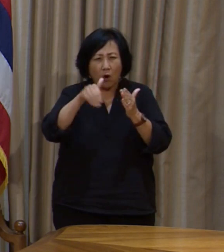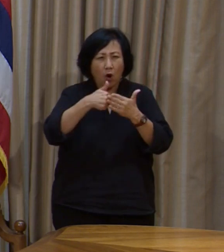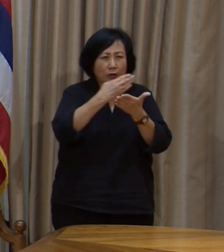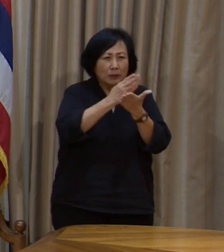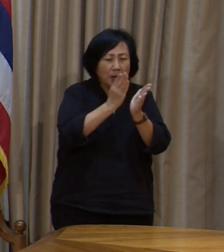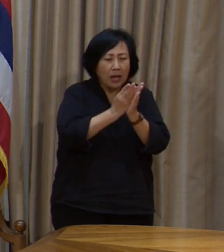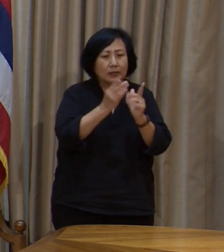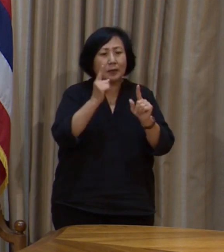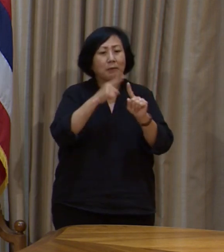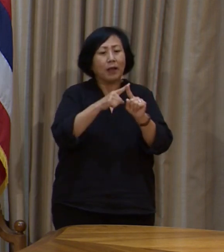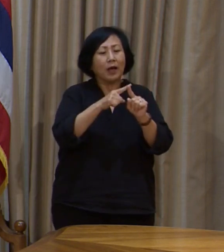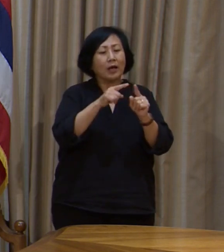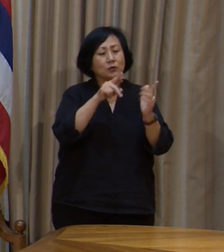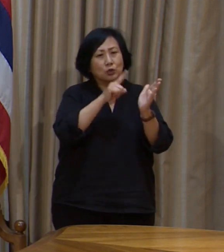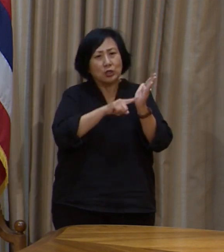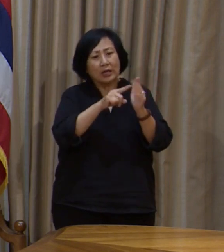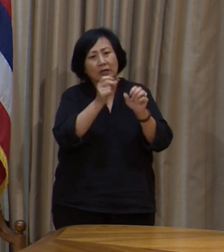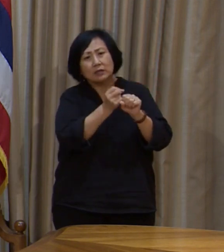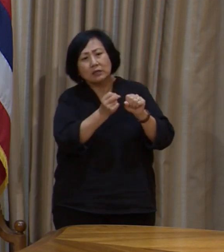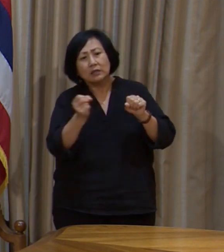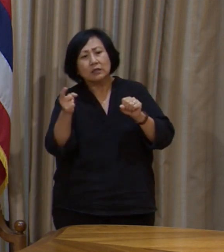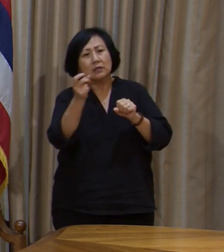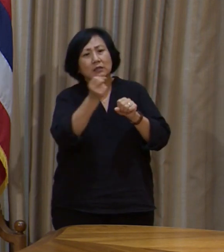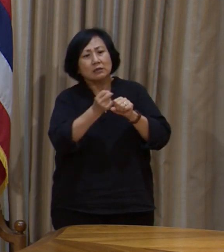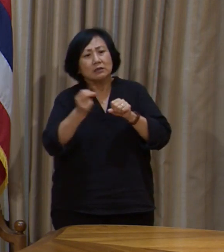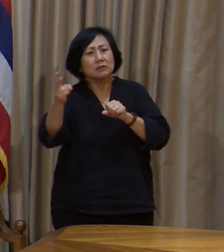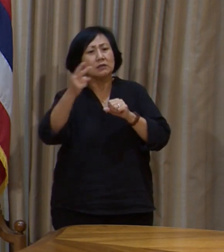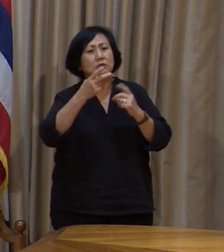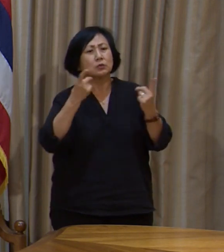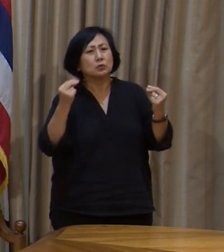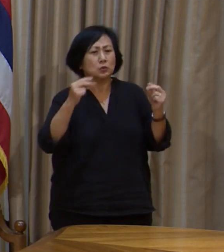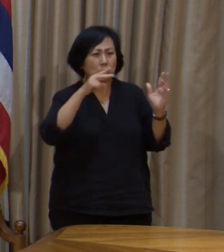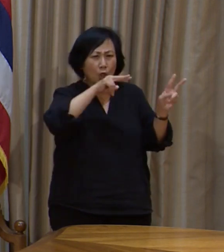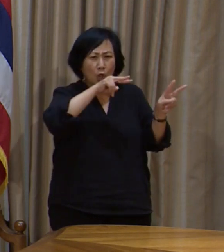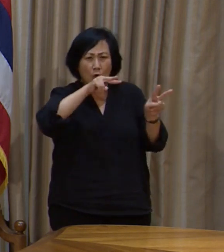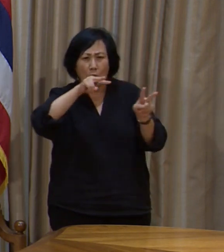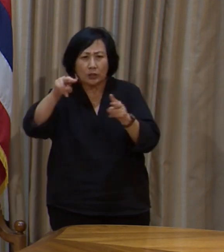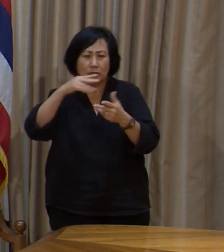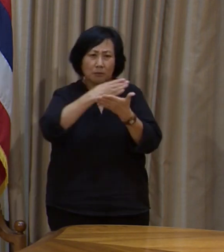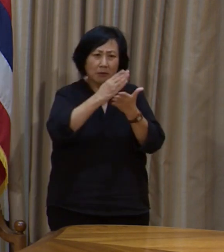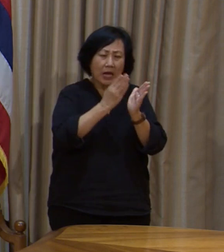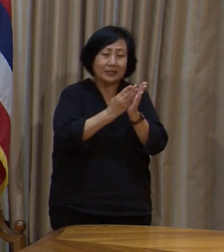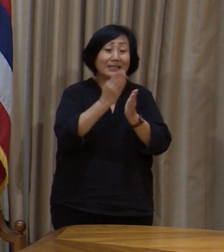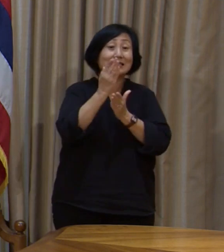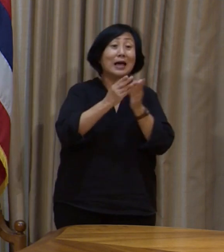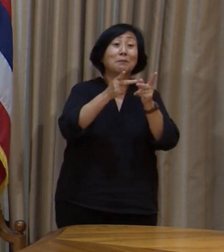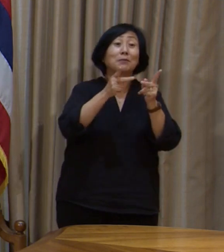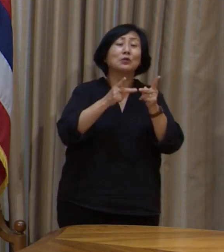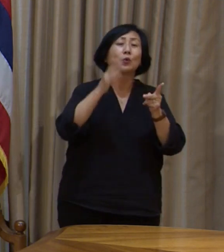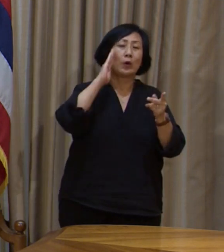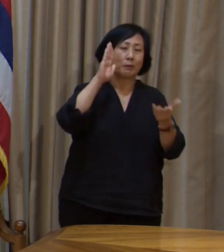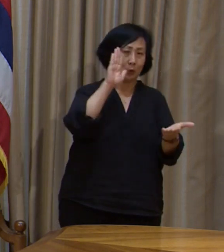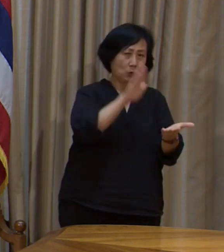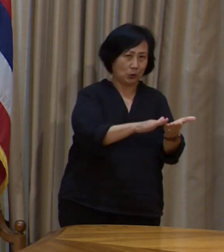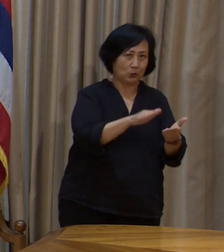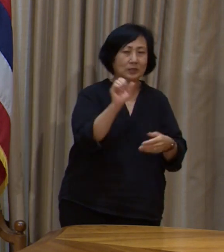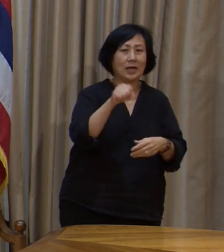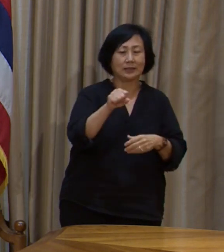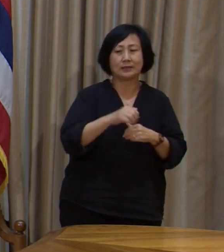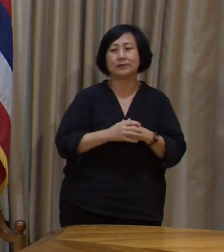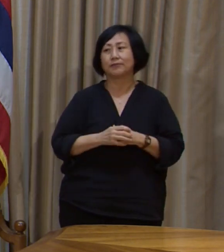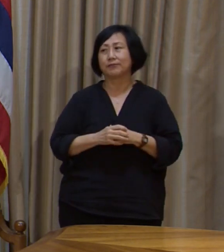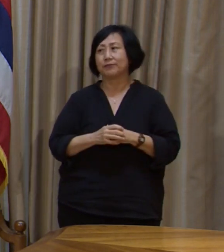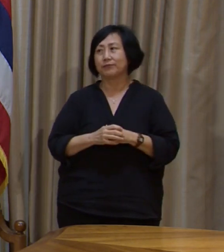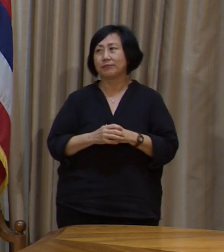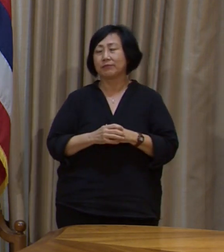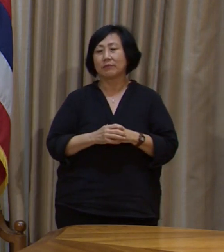next biennium budget. And there will be some reductions of positions, you